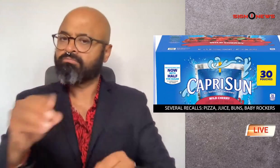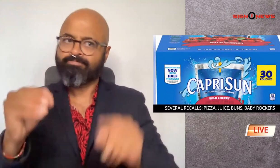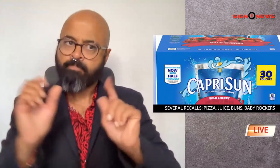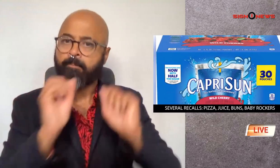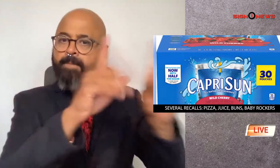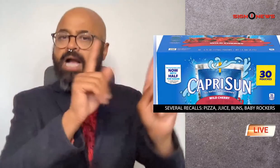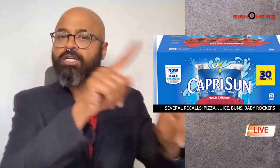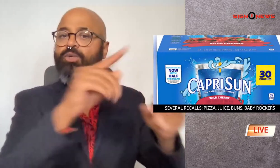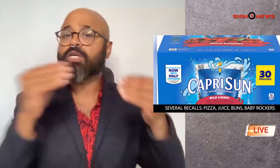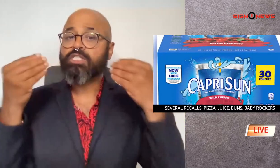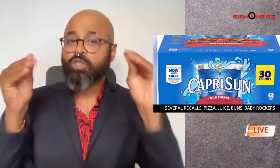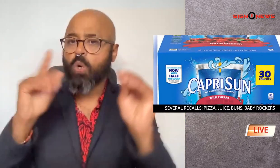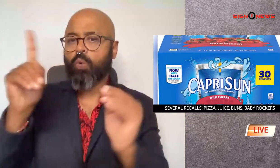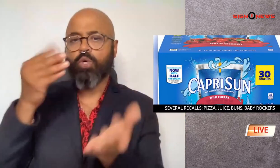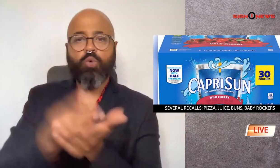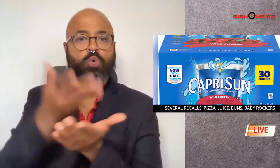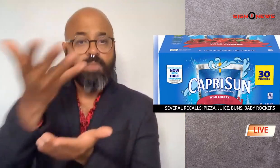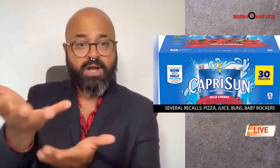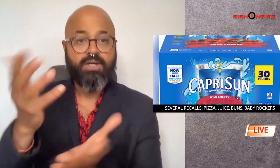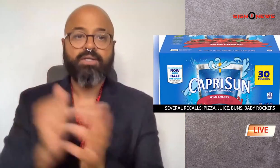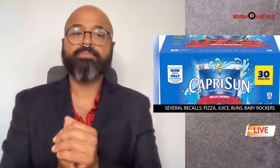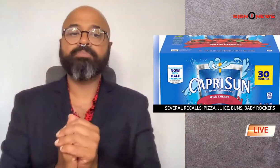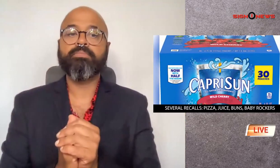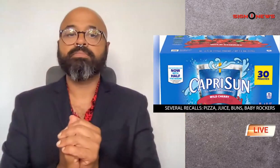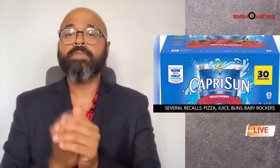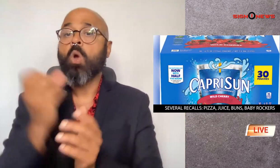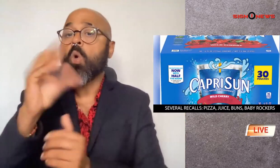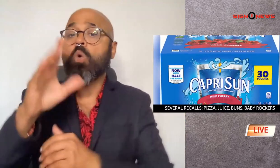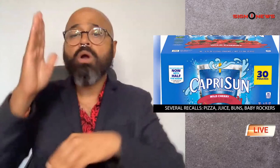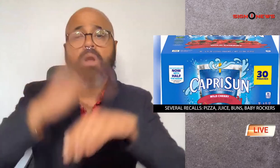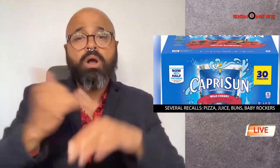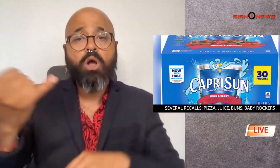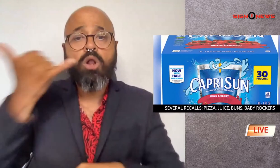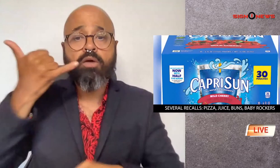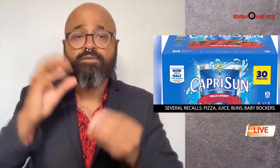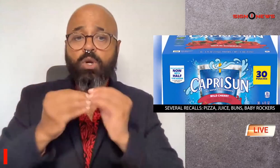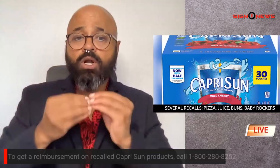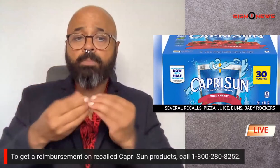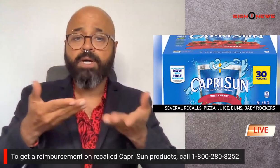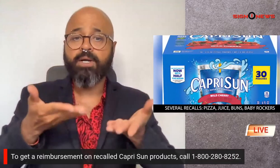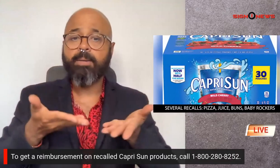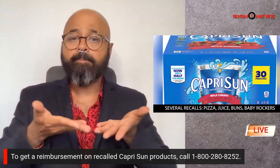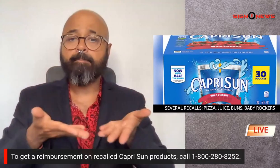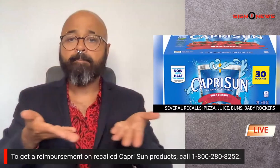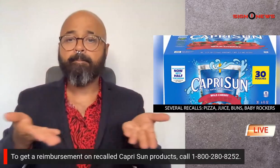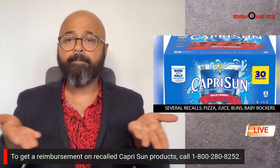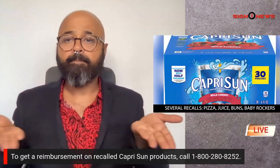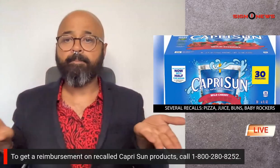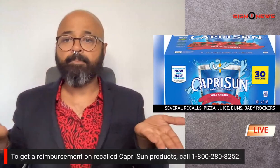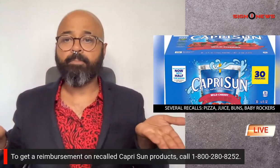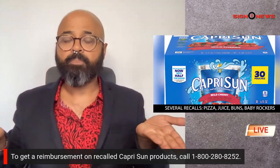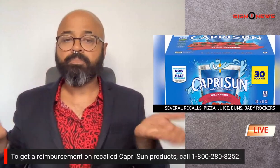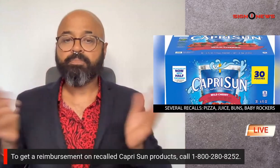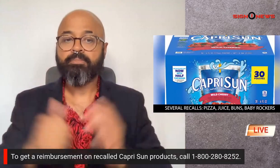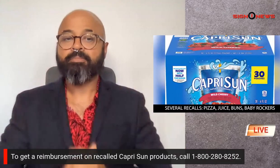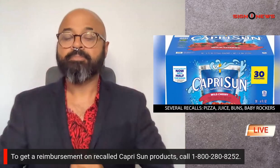not drink it return it to the store where you bought it or call this number to get a reimbursement